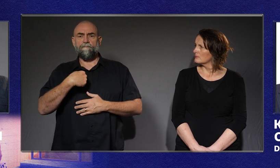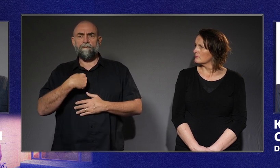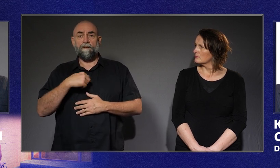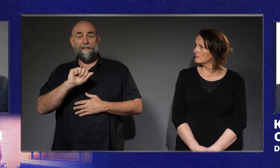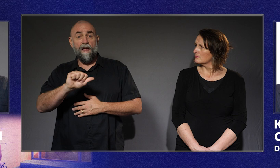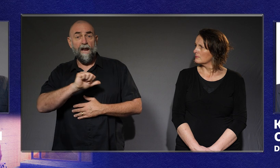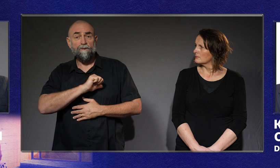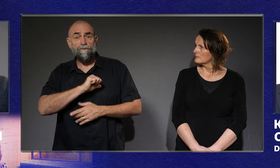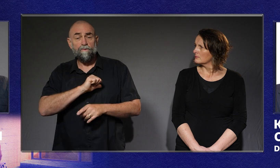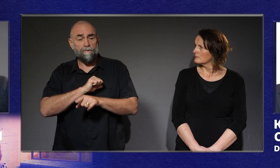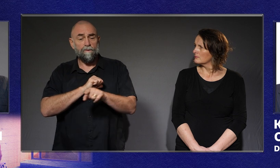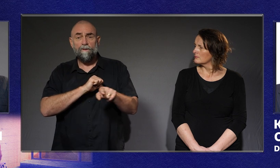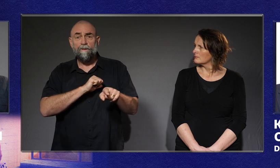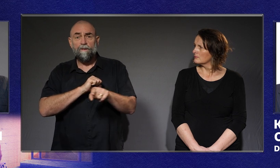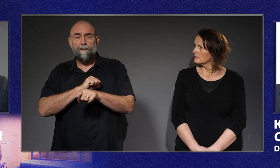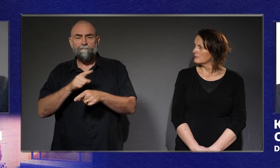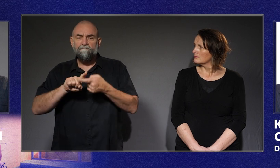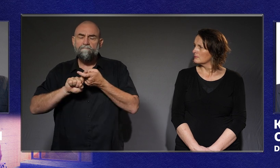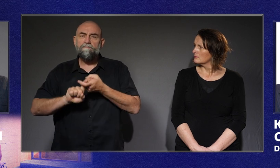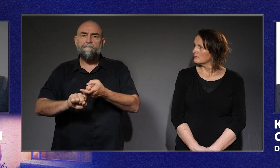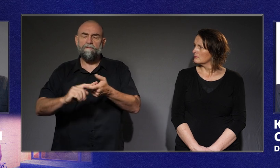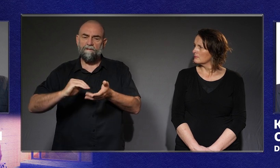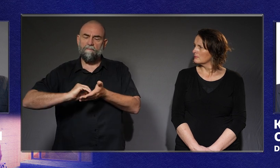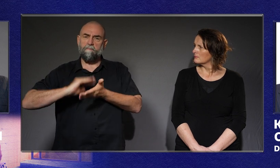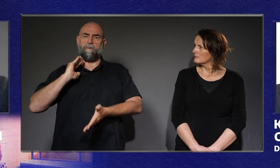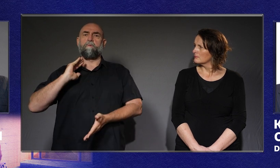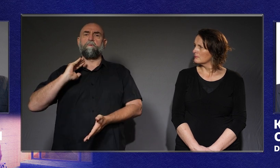attitudes, continues to reject you.